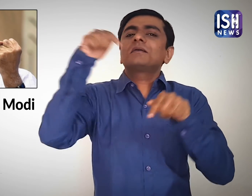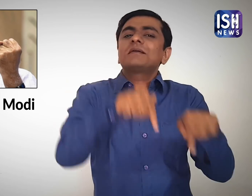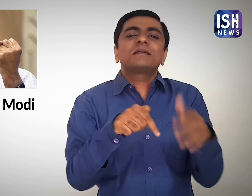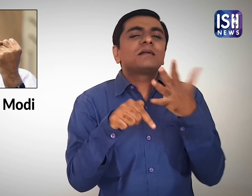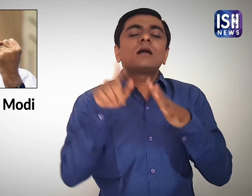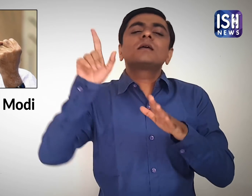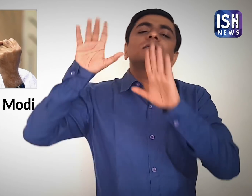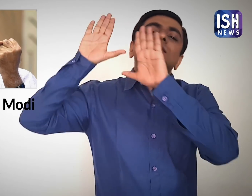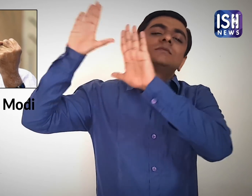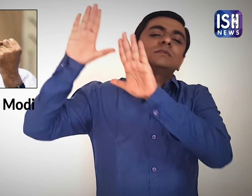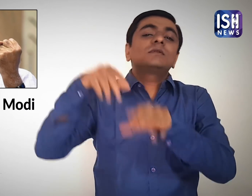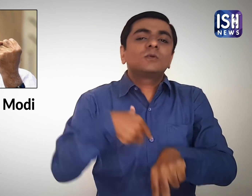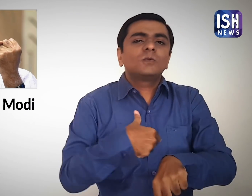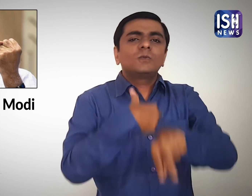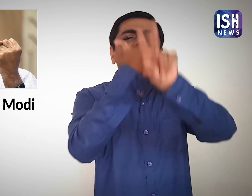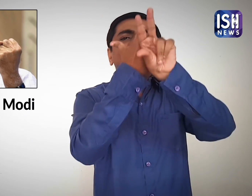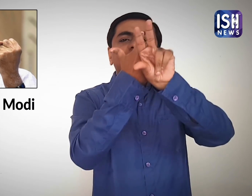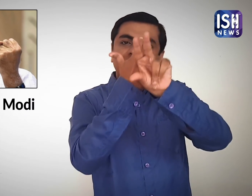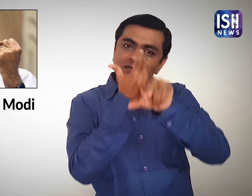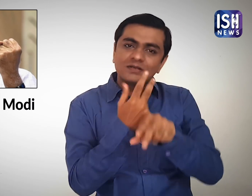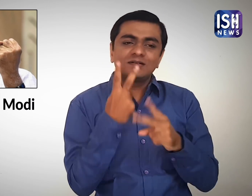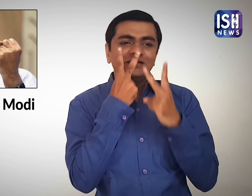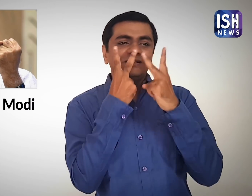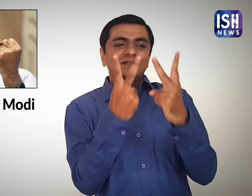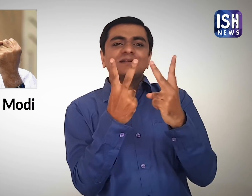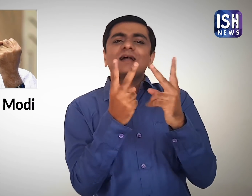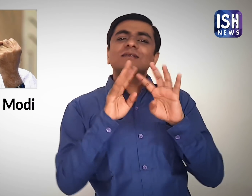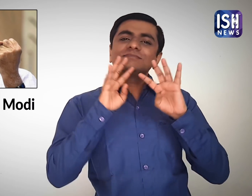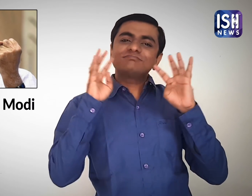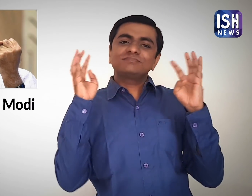However, he will inaugurate it via videoconferencing.